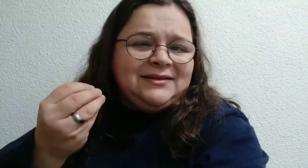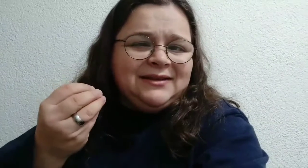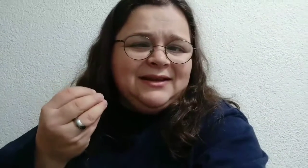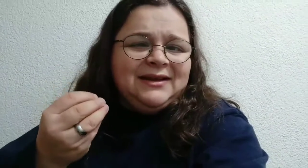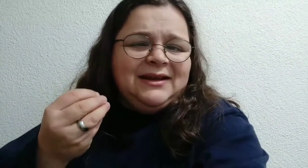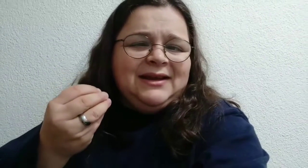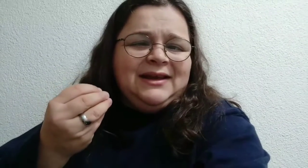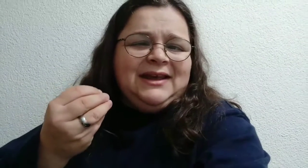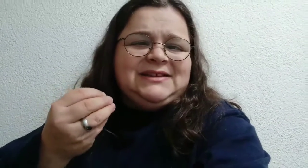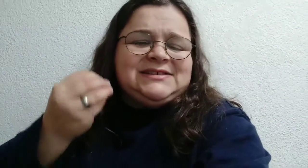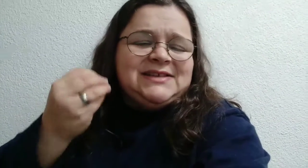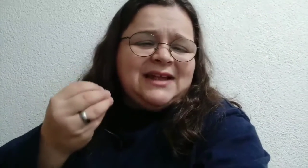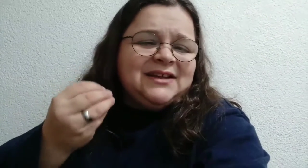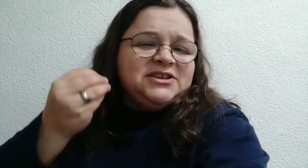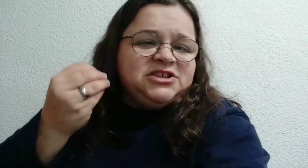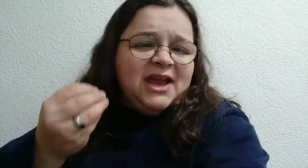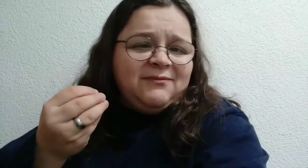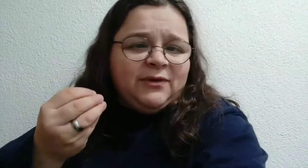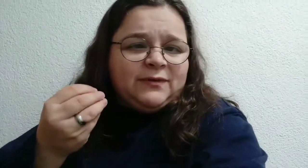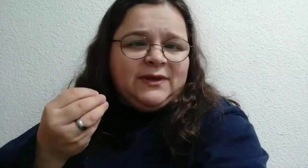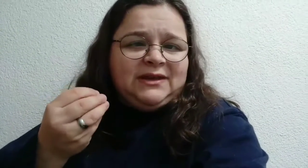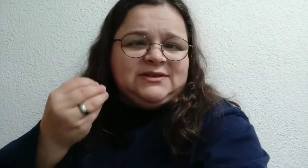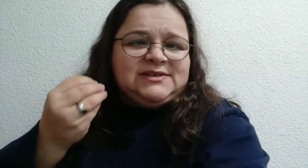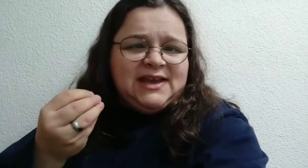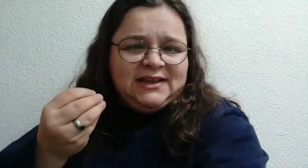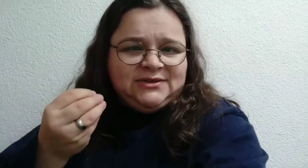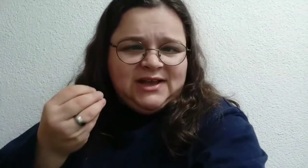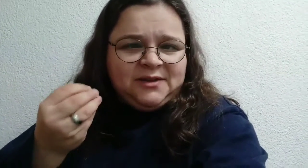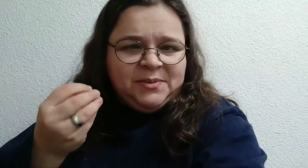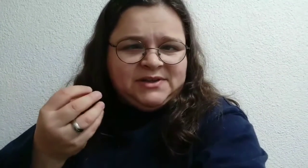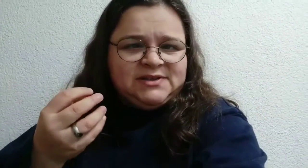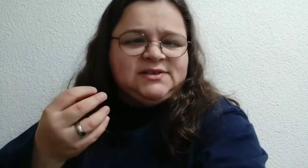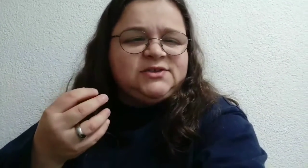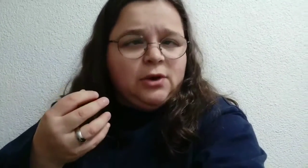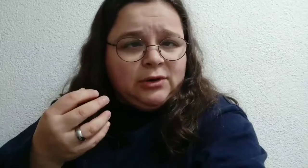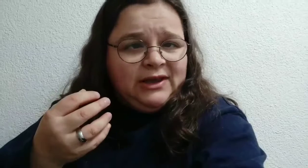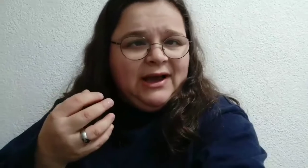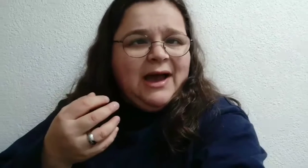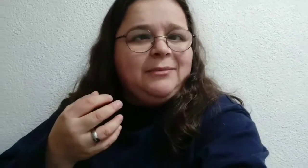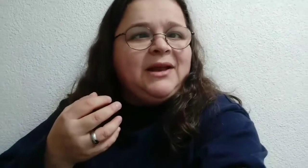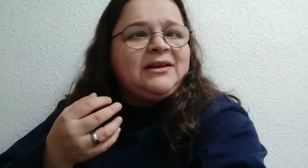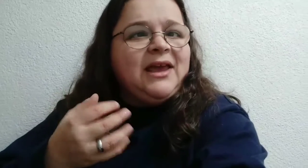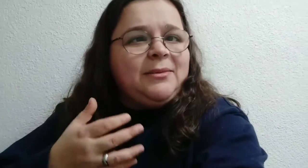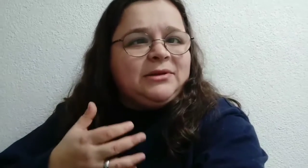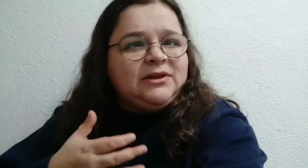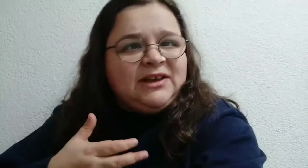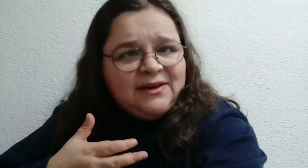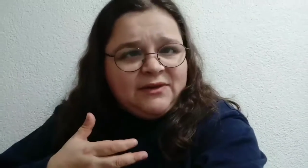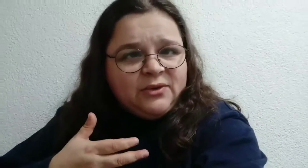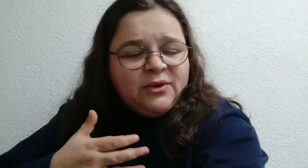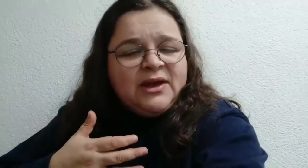it's not a shameful thing to say to that person, sorry, I'm not able to give you